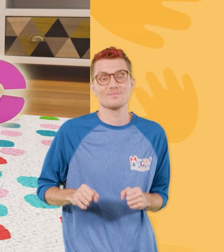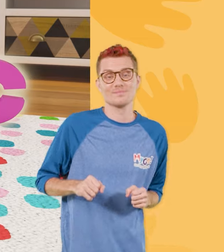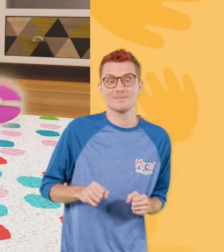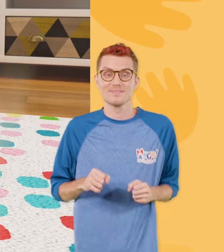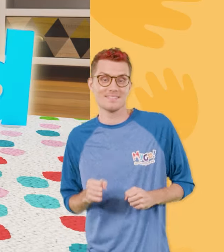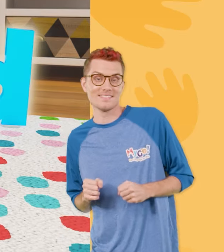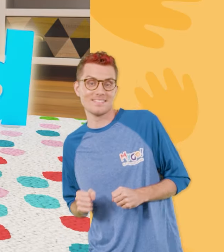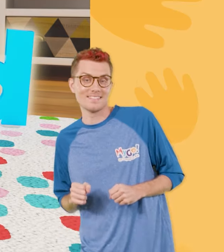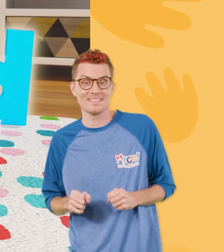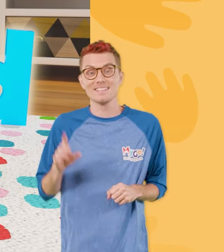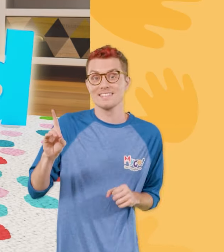D, D, Digger